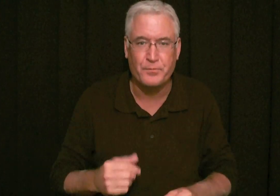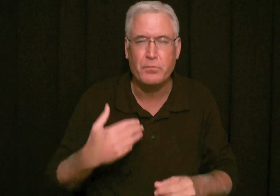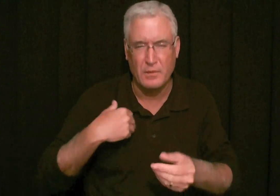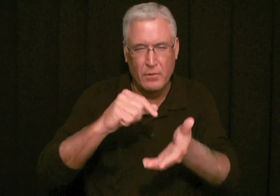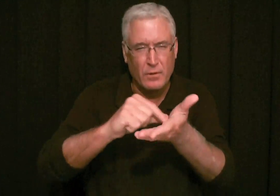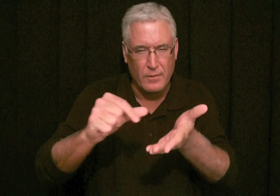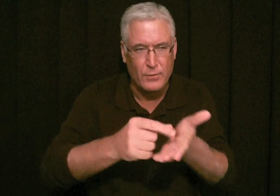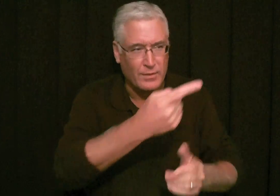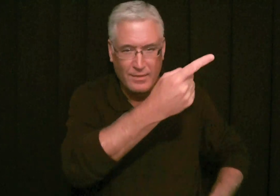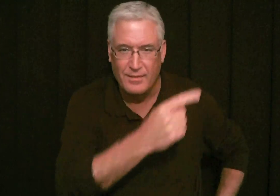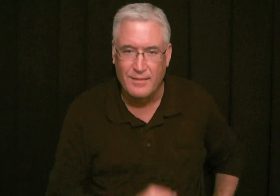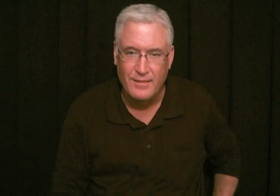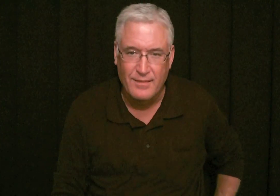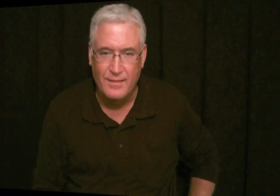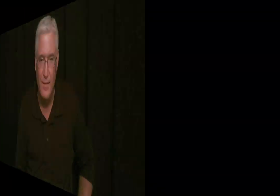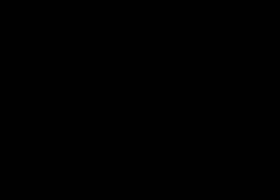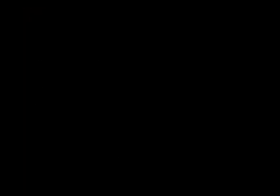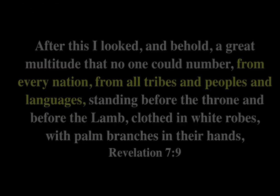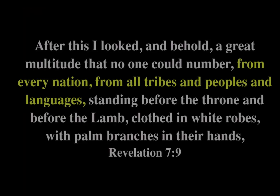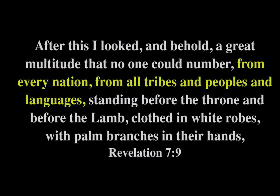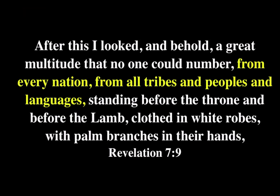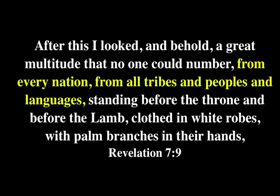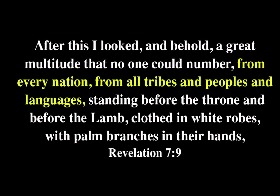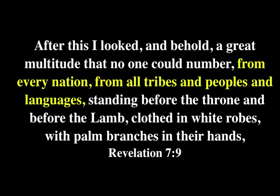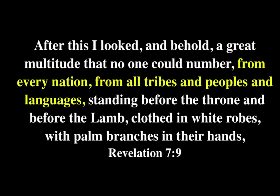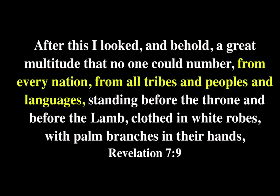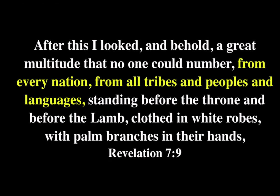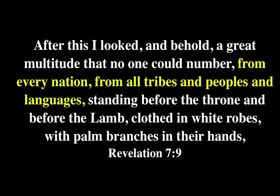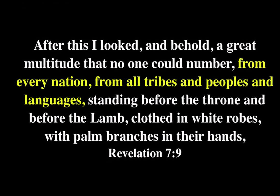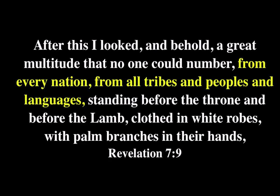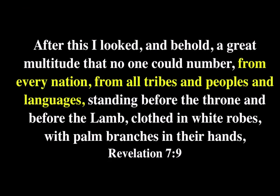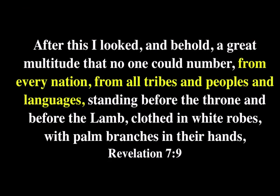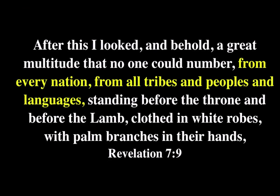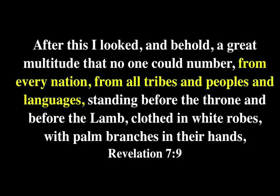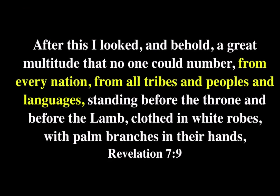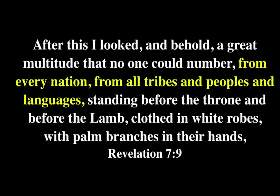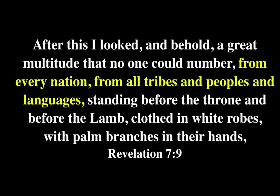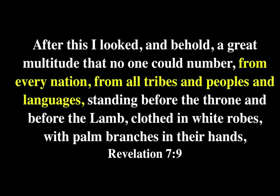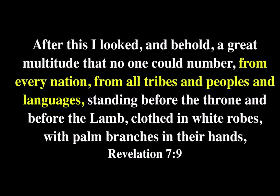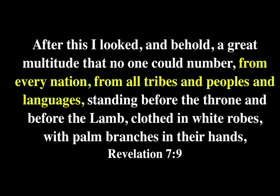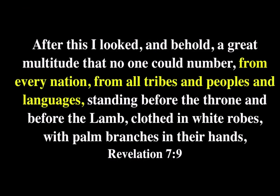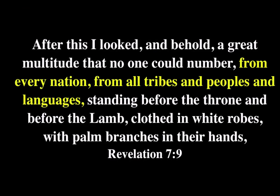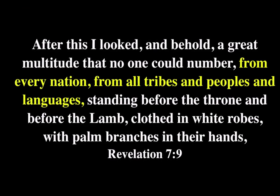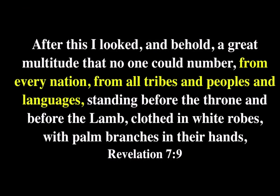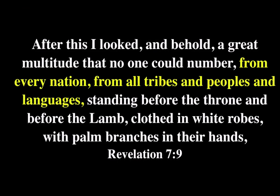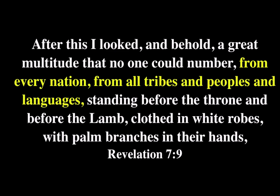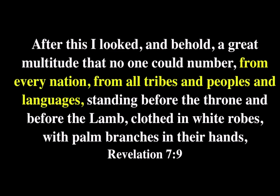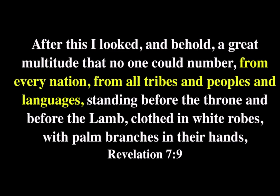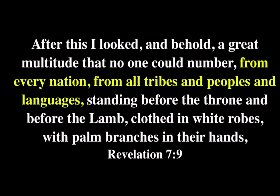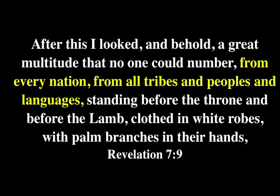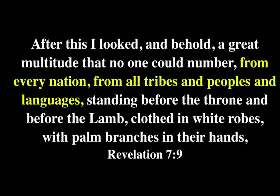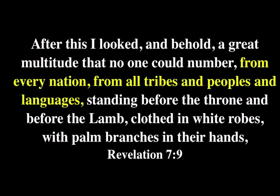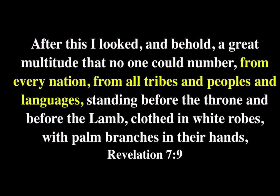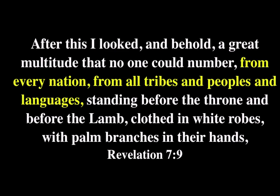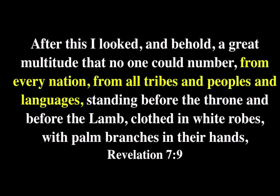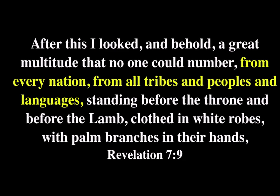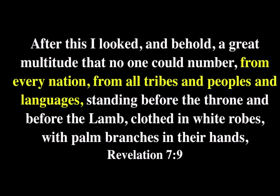around the world. Let's look at this verse. After this, I looked and behold, a great multitude that no one could number from every